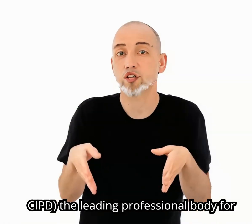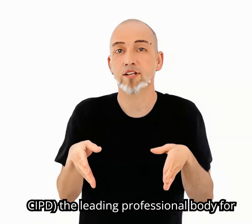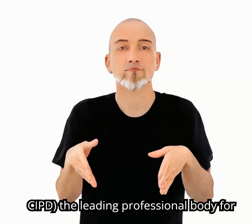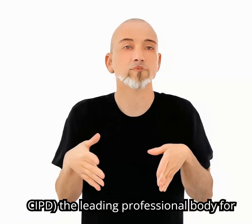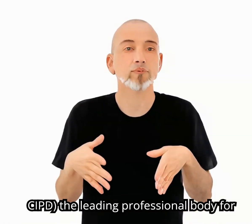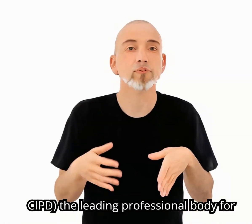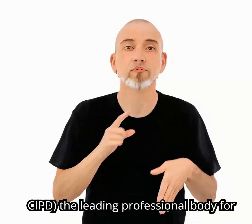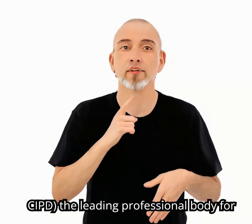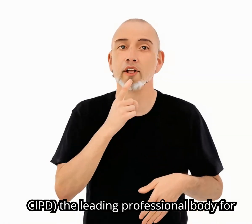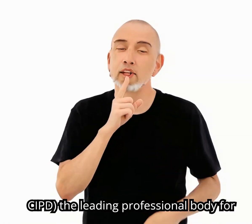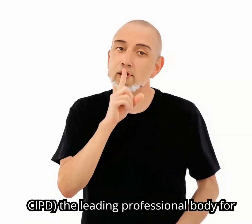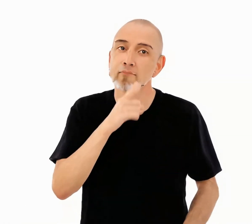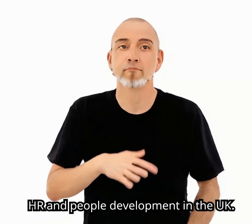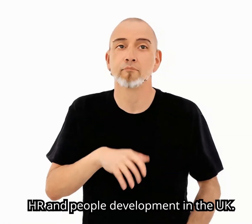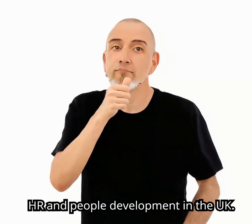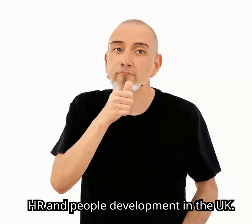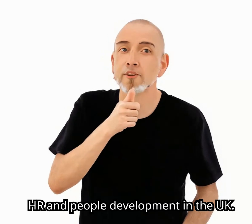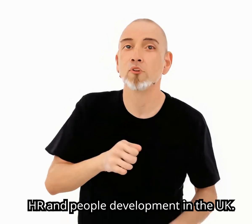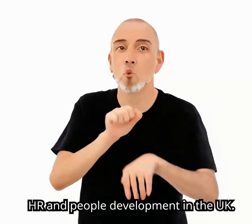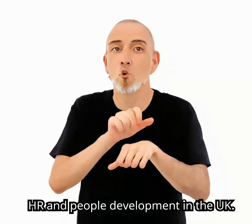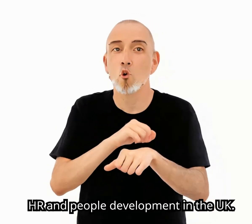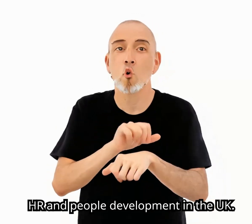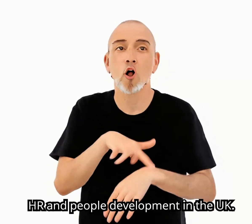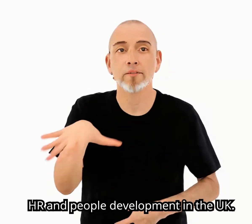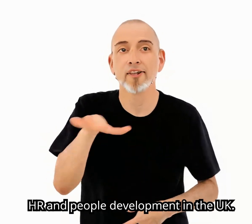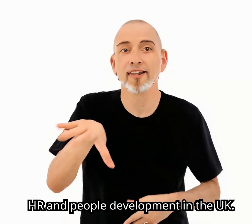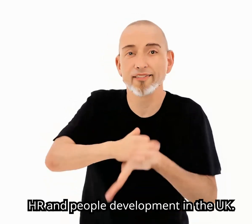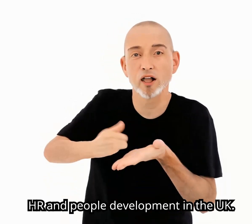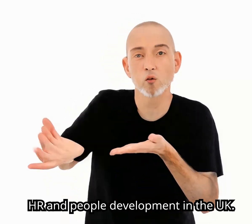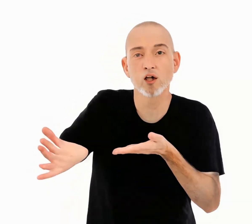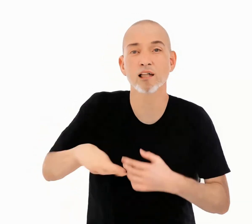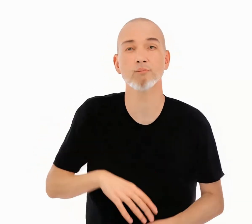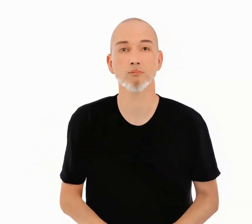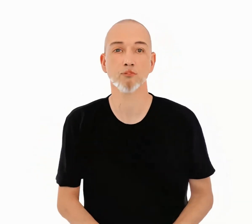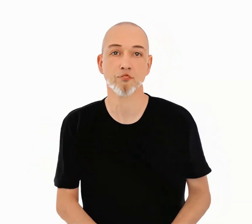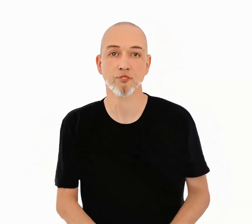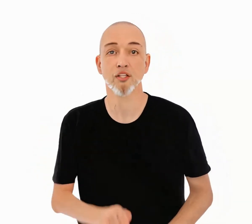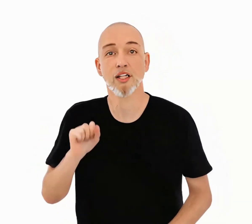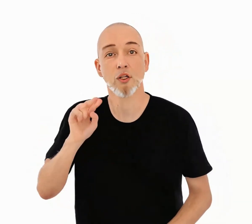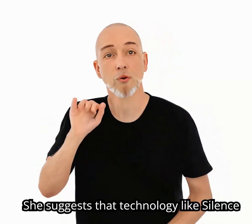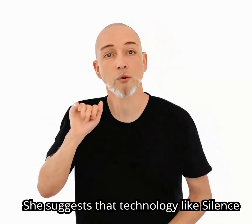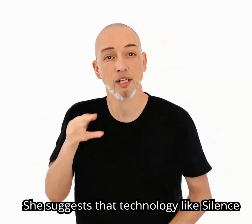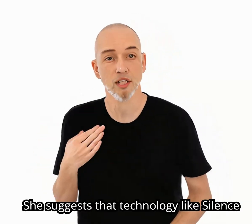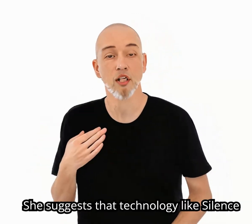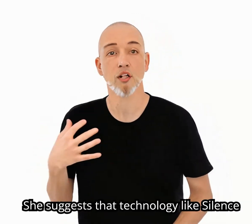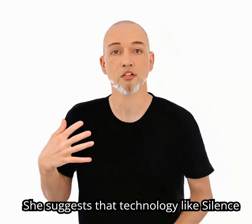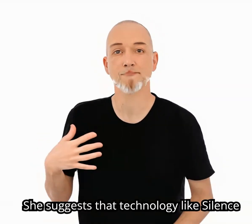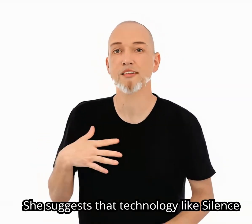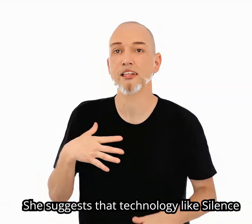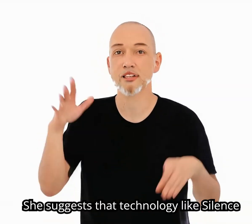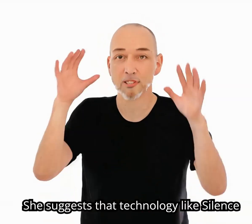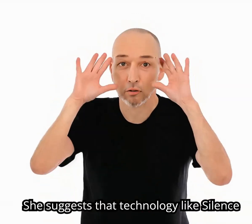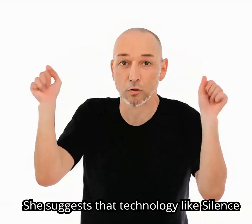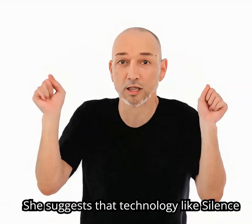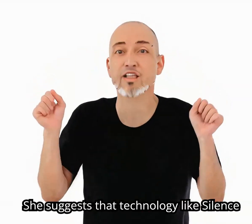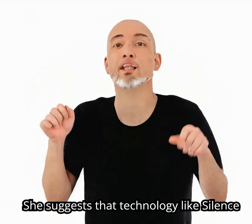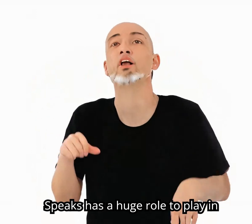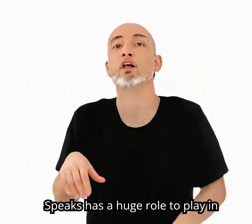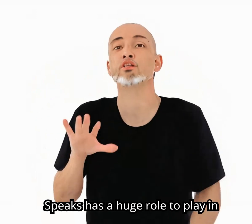leading professional body for HR and people development in the UK. She suggests that technology like Silence Speaks